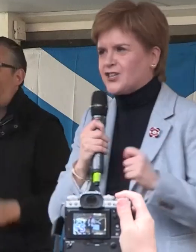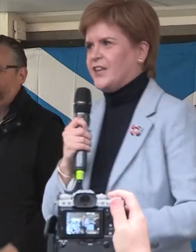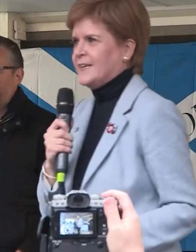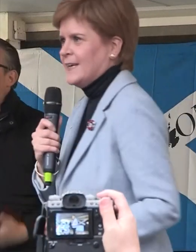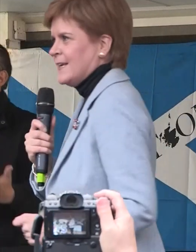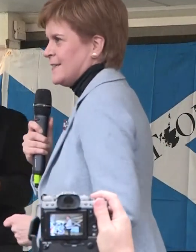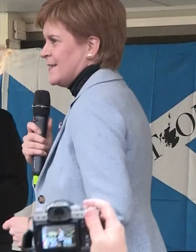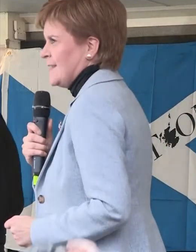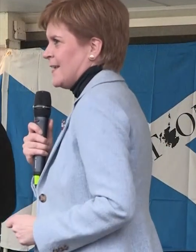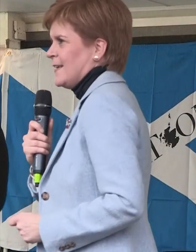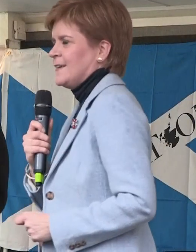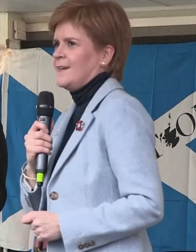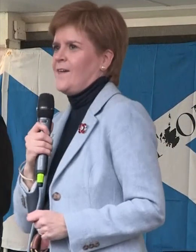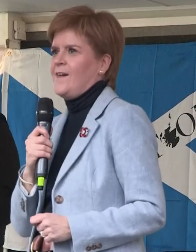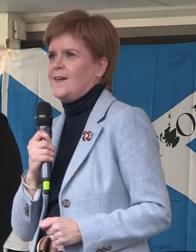election?